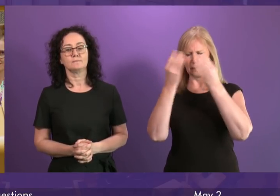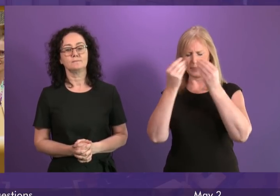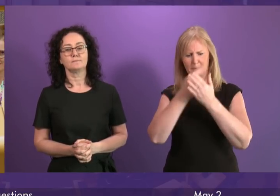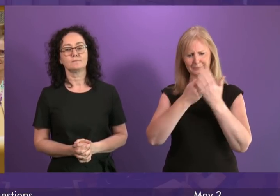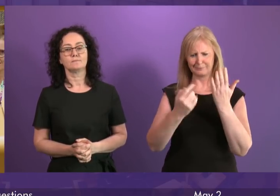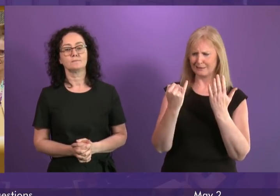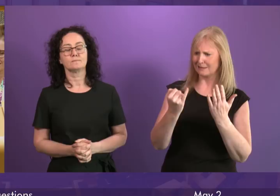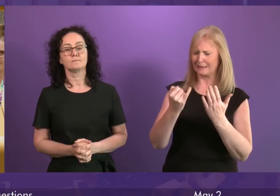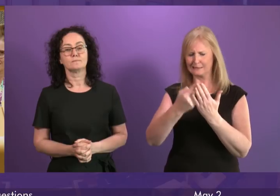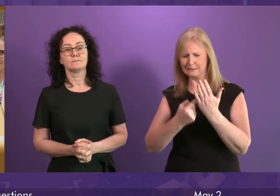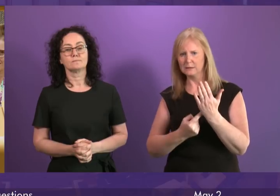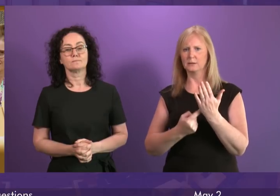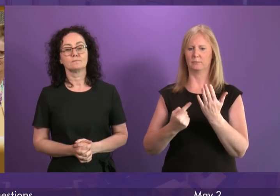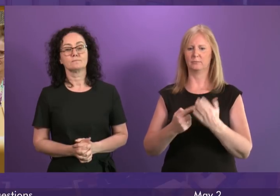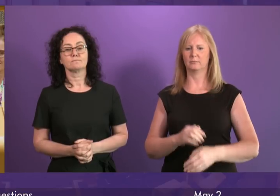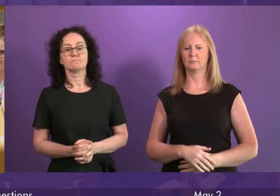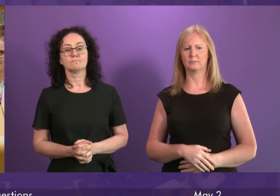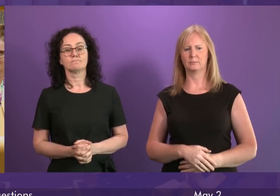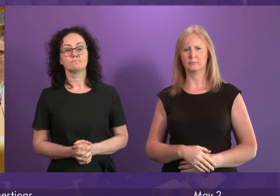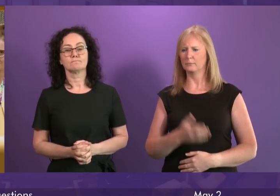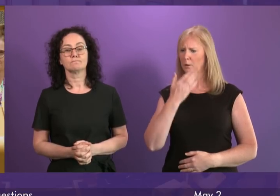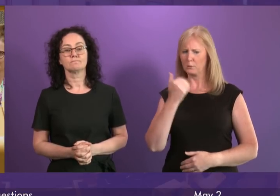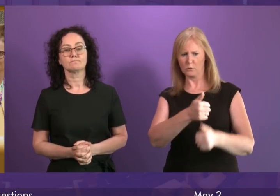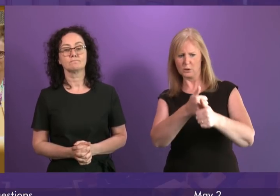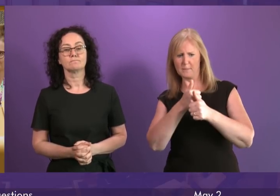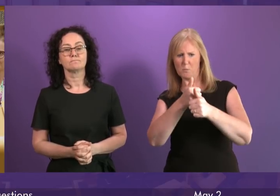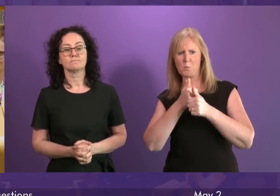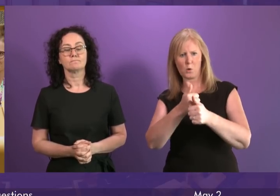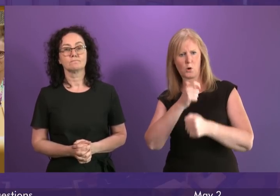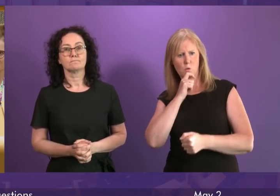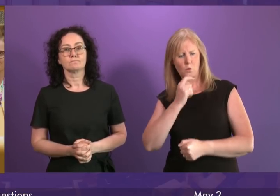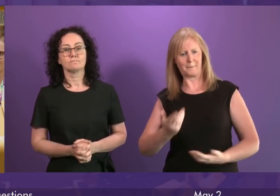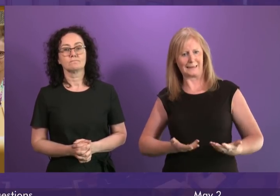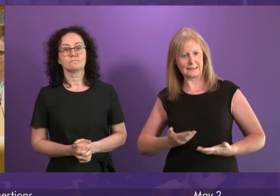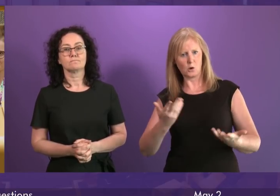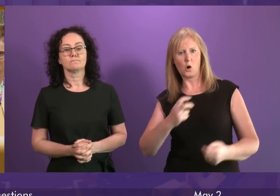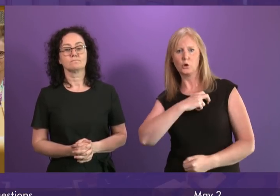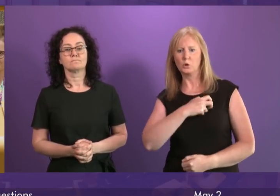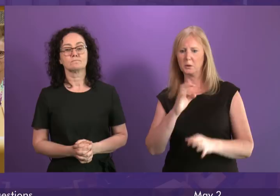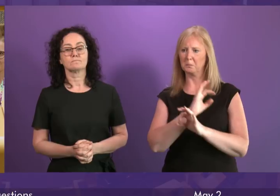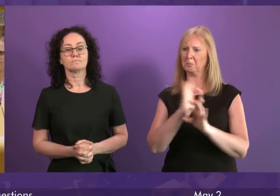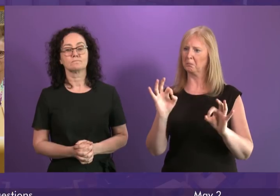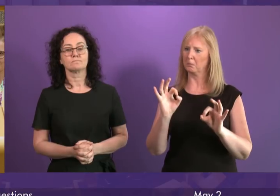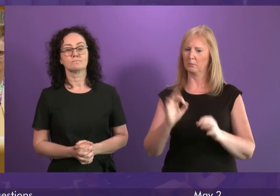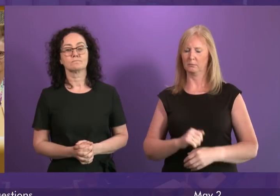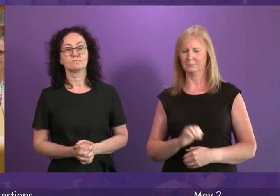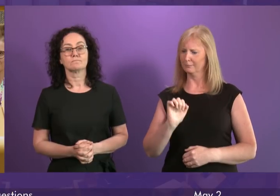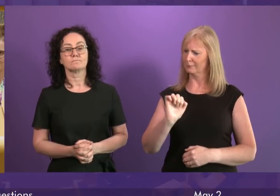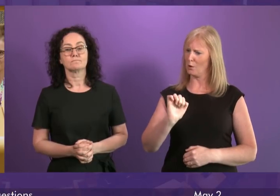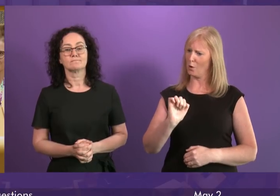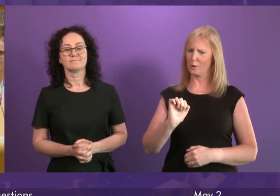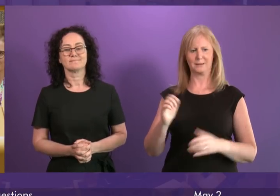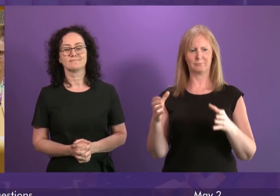herself had set for it. It's not supported by any impartial business groups or trade unions. Her own party's Growth Commission advisor think it's a turkey.